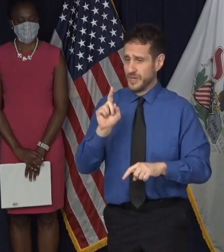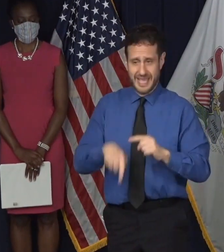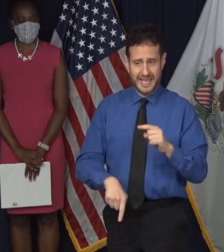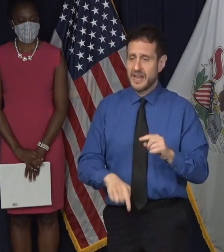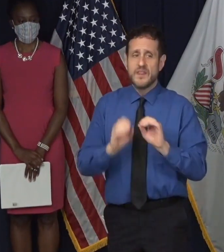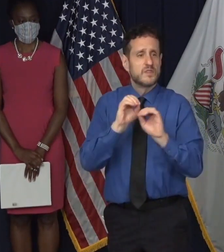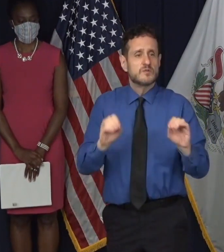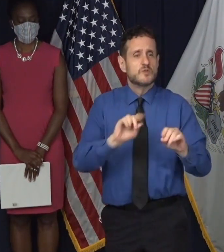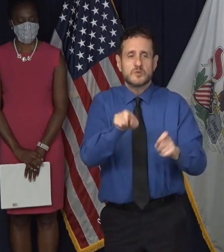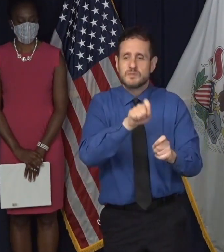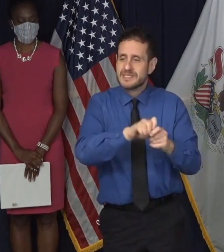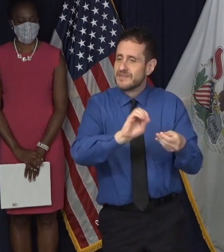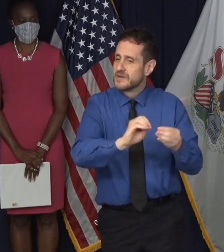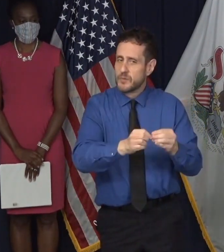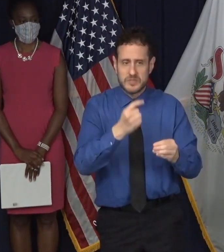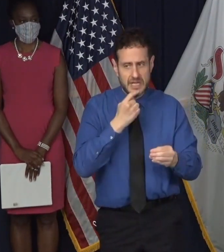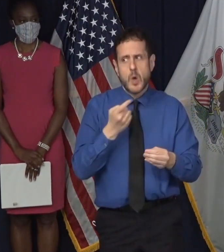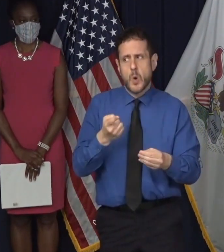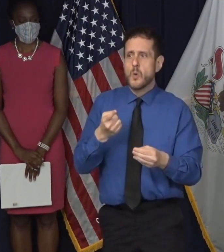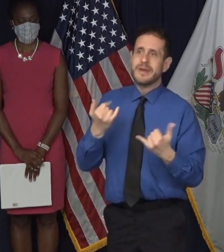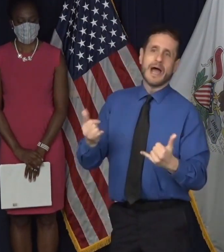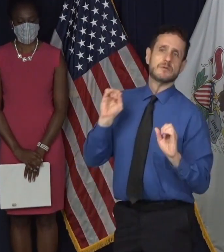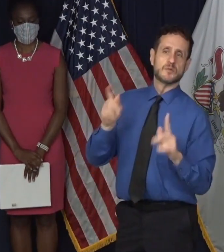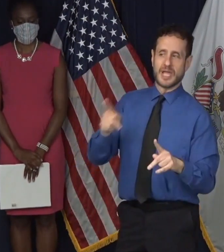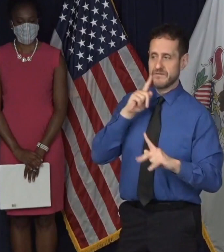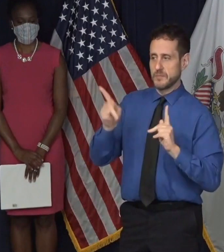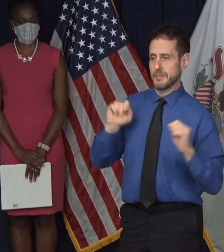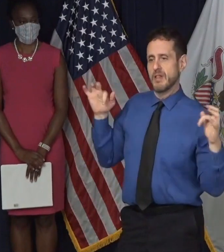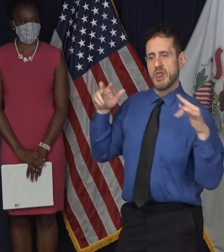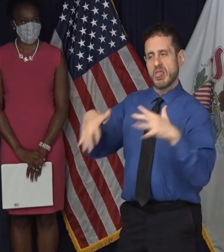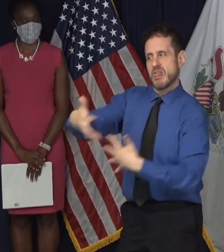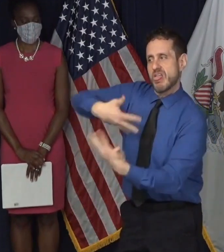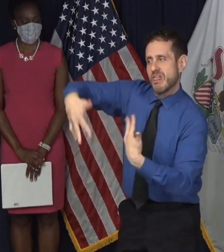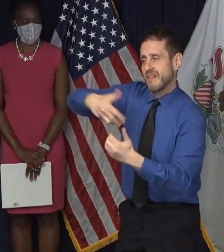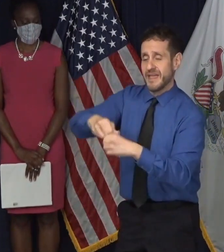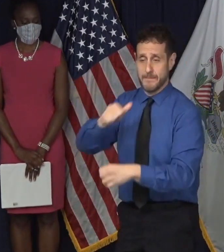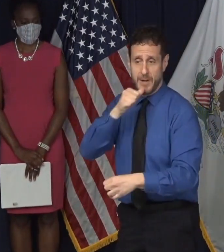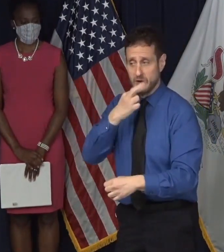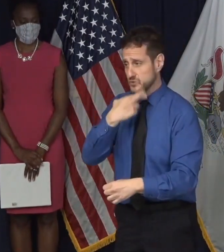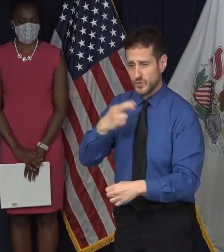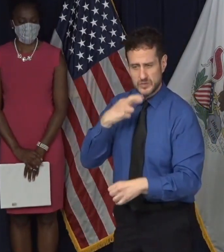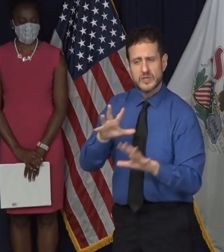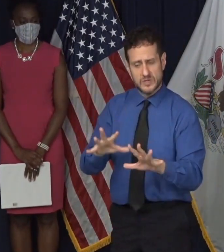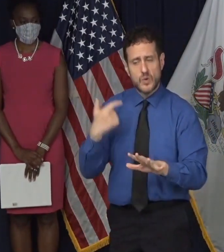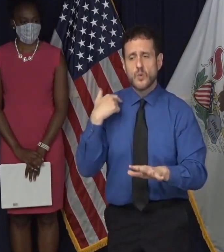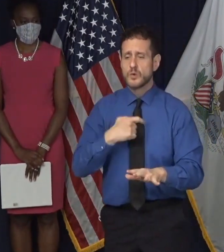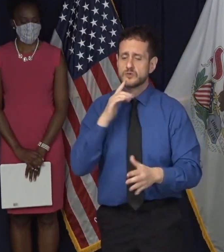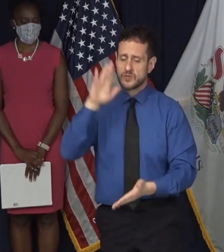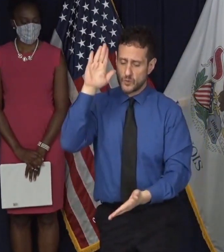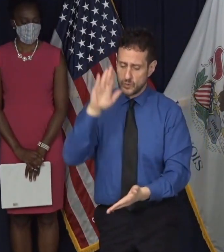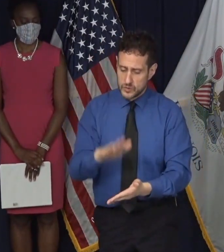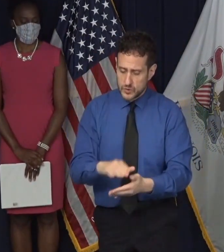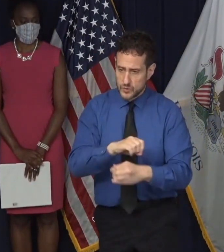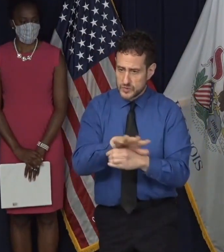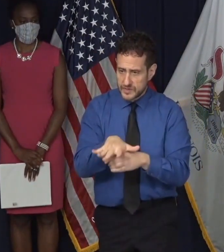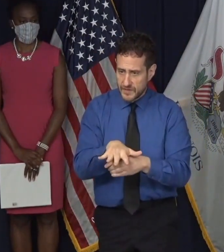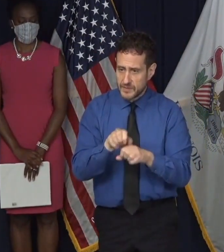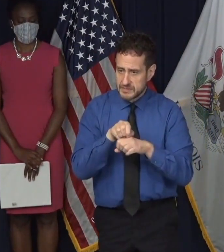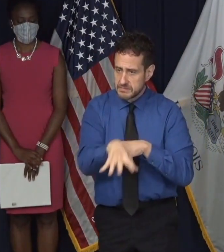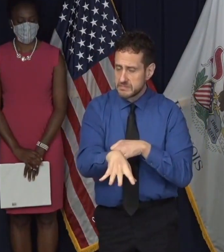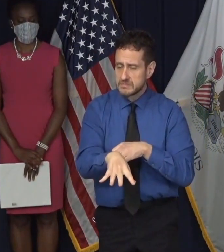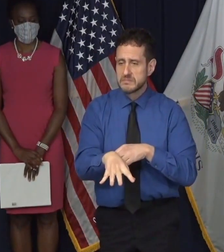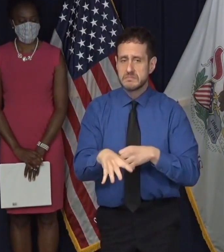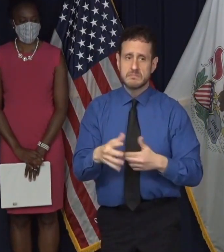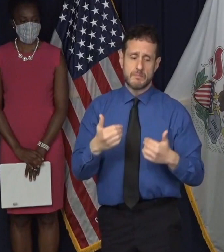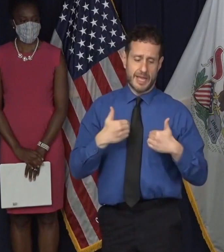positivity level at which you would say, well, that's okay now. It's really about, can we mitigate the effect of the virus by having some